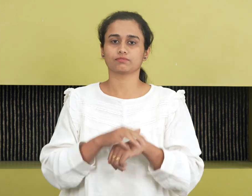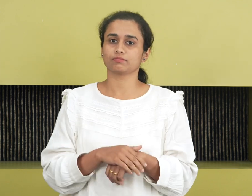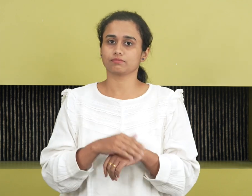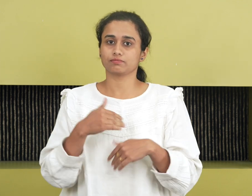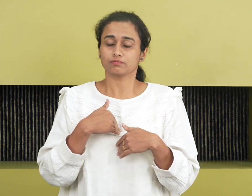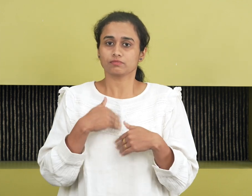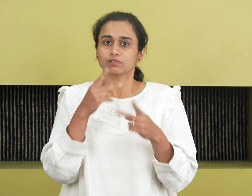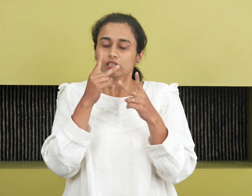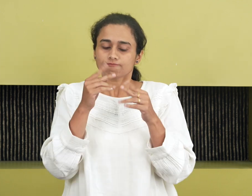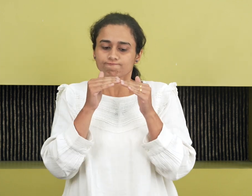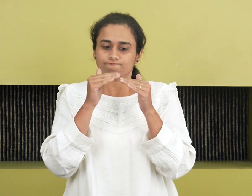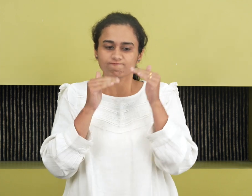less equal than others.